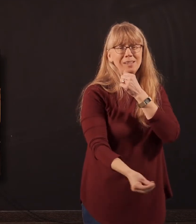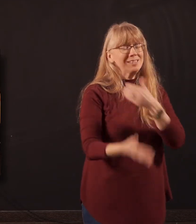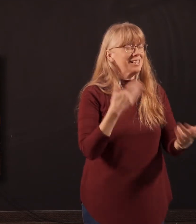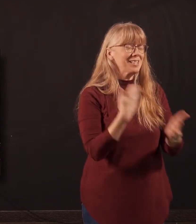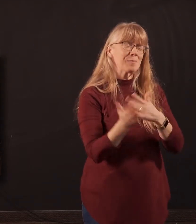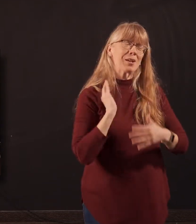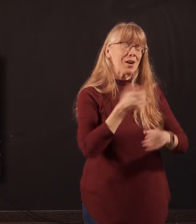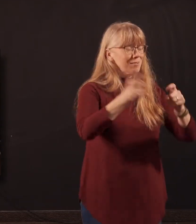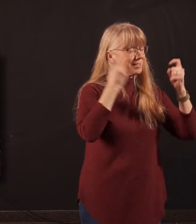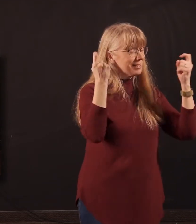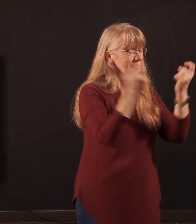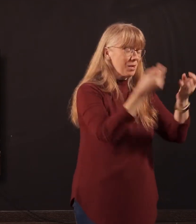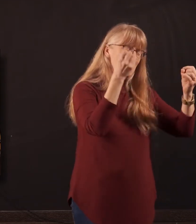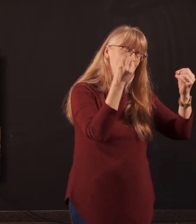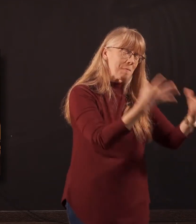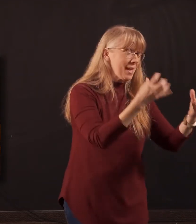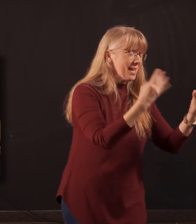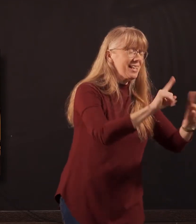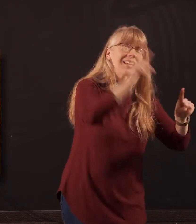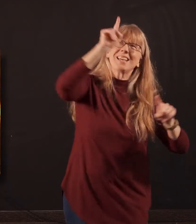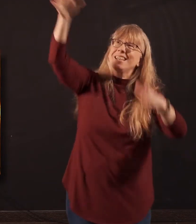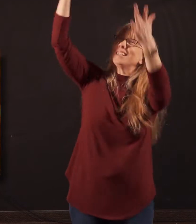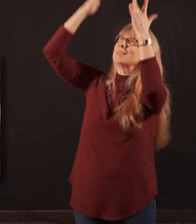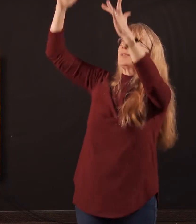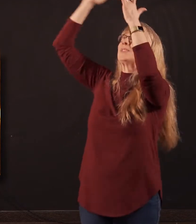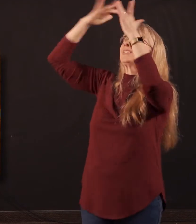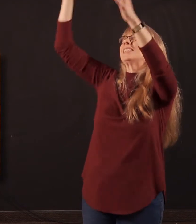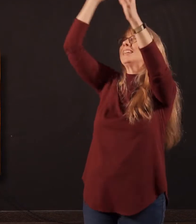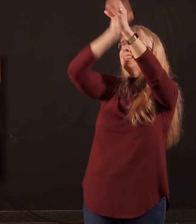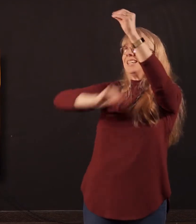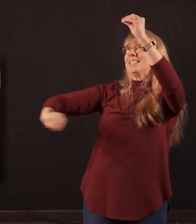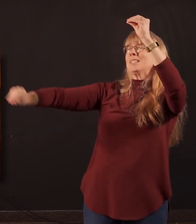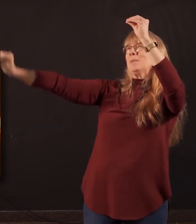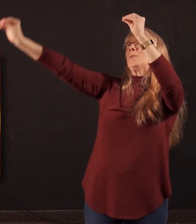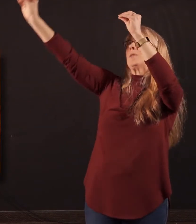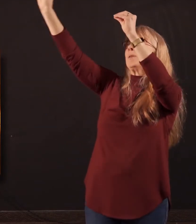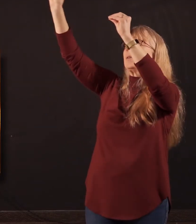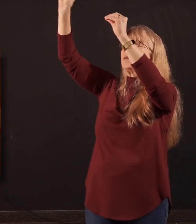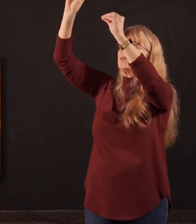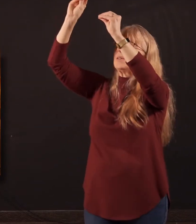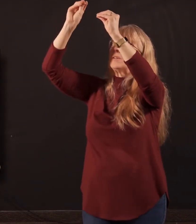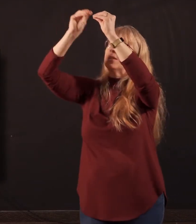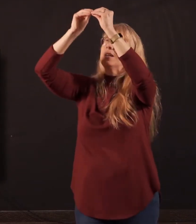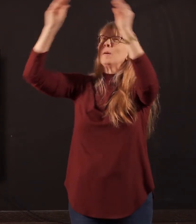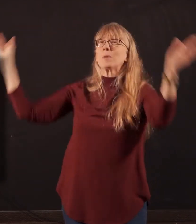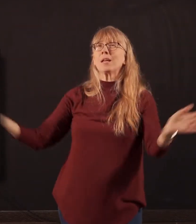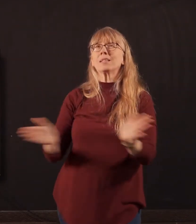and our sins, they are many, His mercy is more. So praise